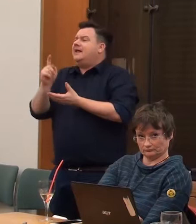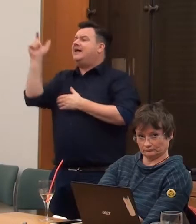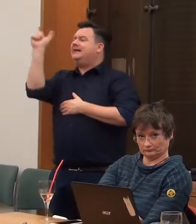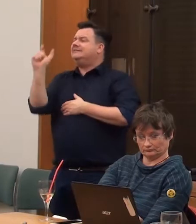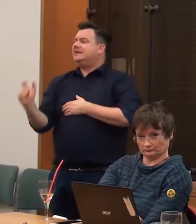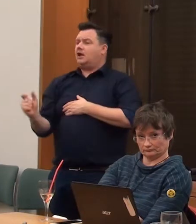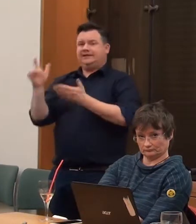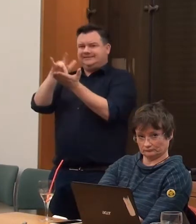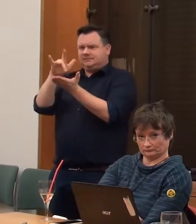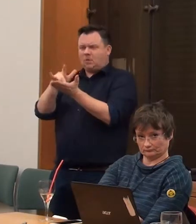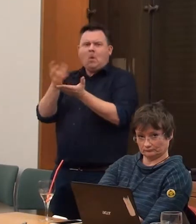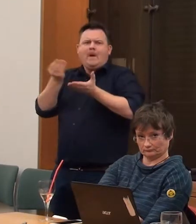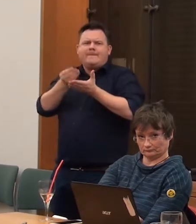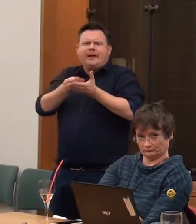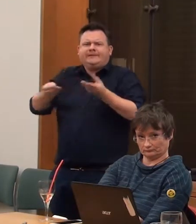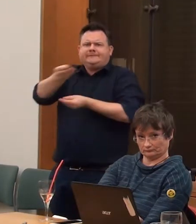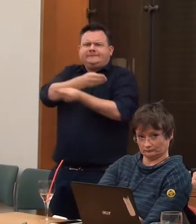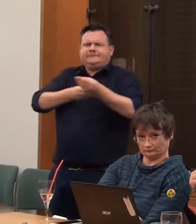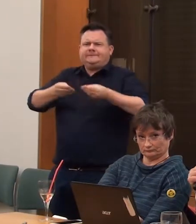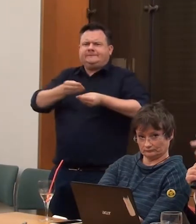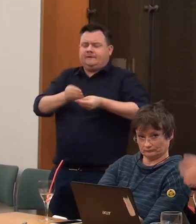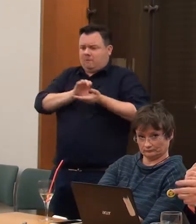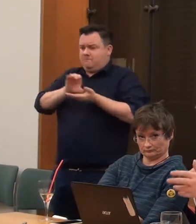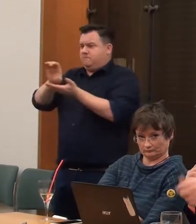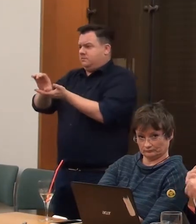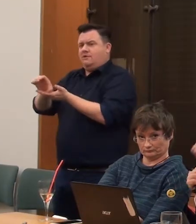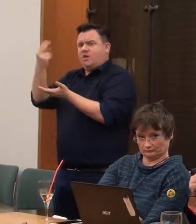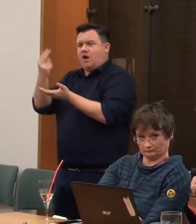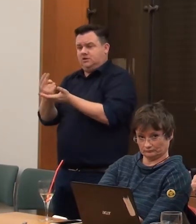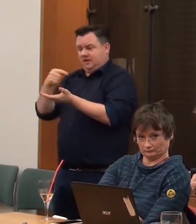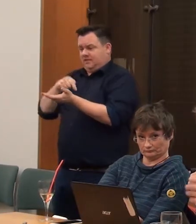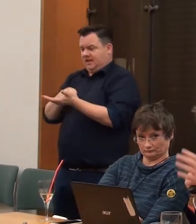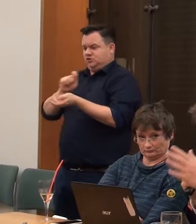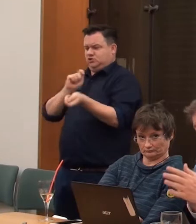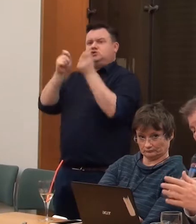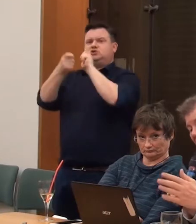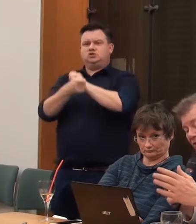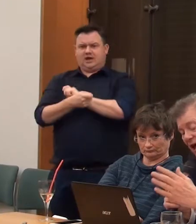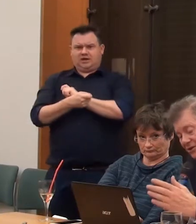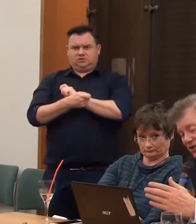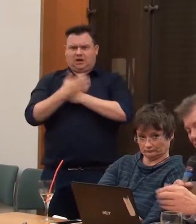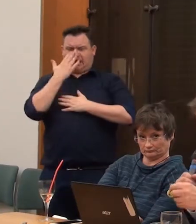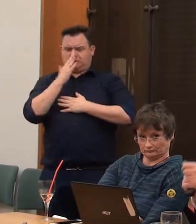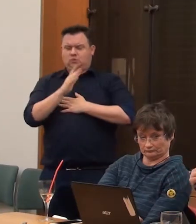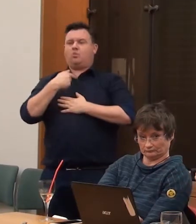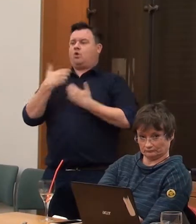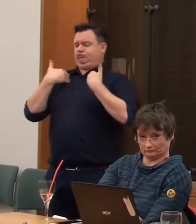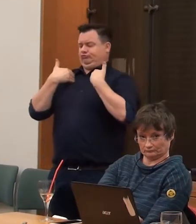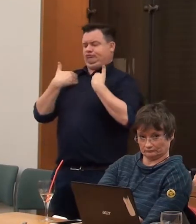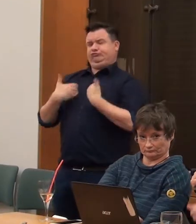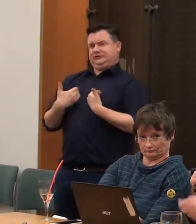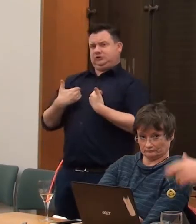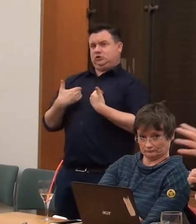there was money, money for patronage of the arts, and that's changed it from being just the aristocrats or